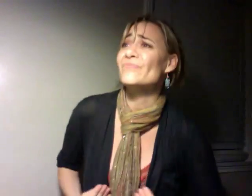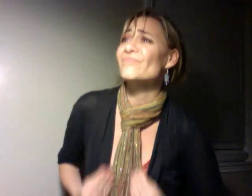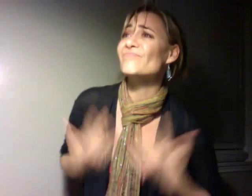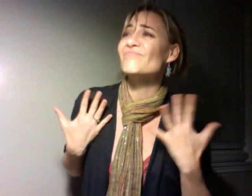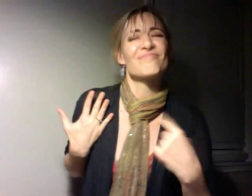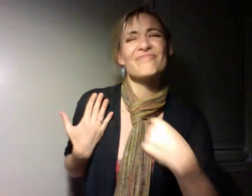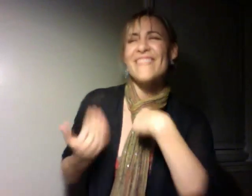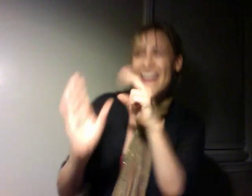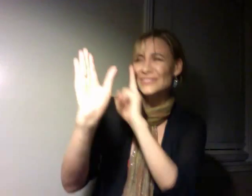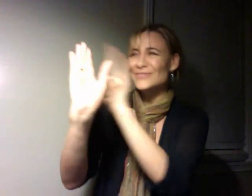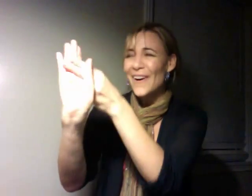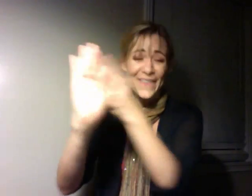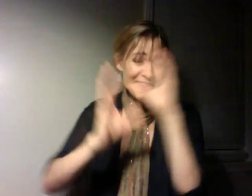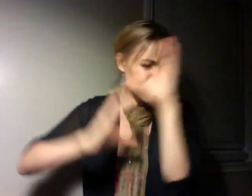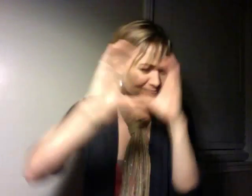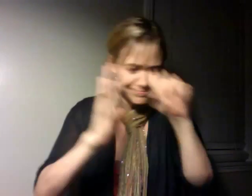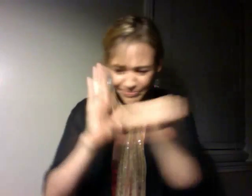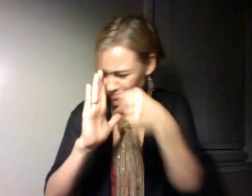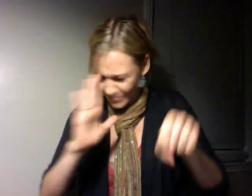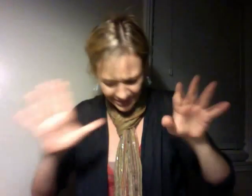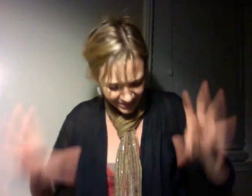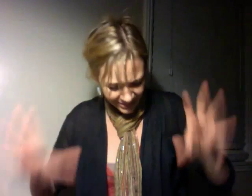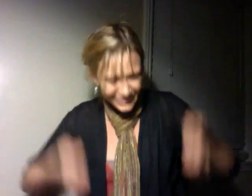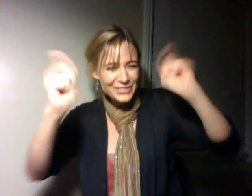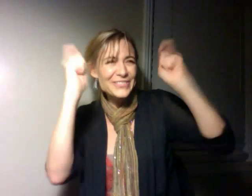there's love, I sing along, and find some bells to ring.